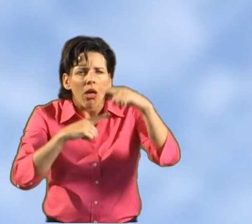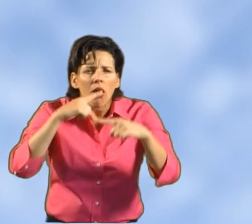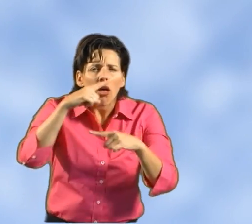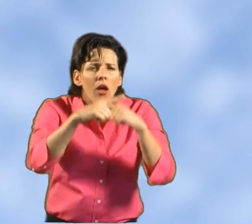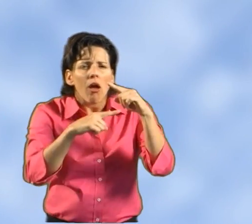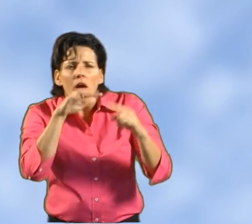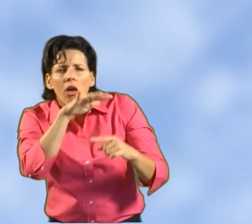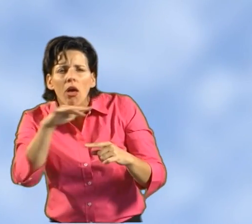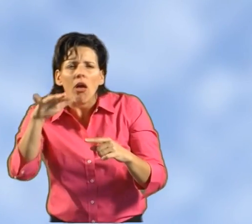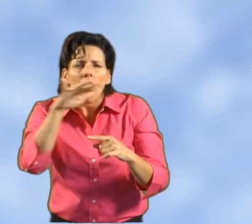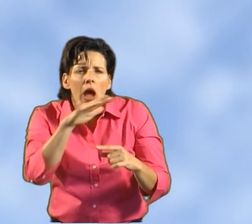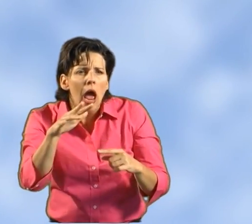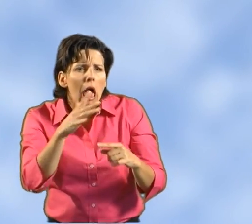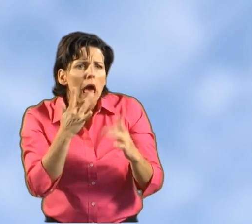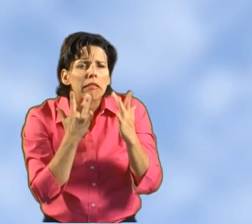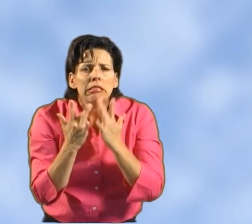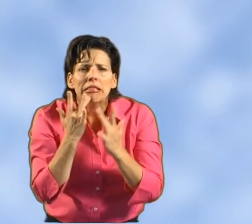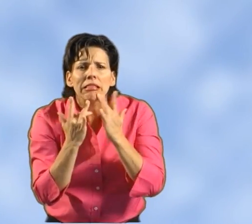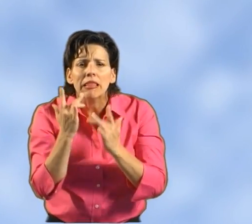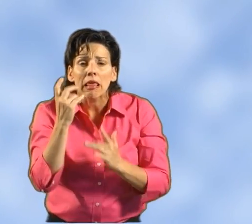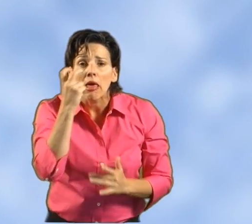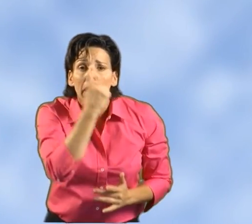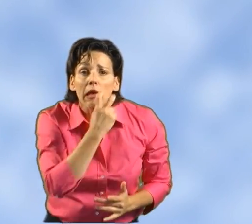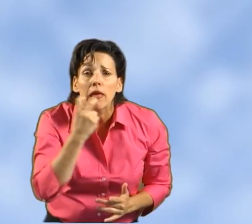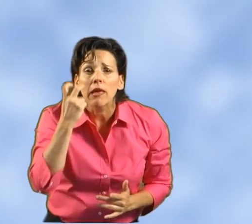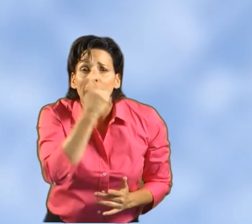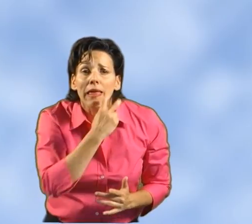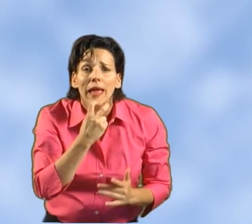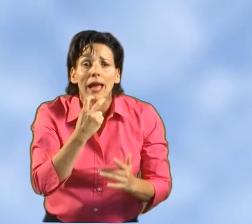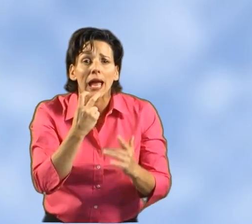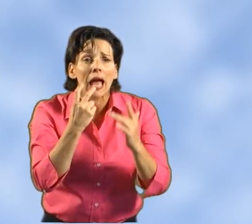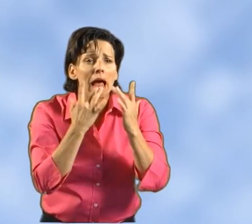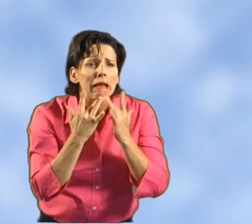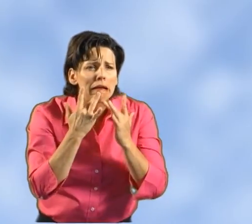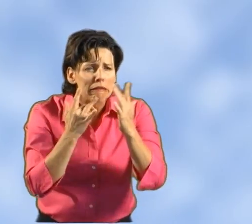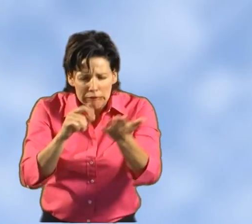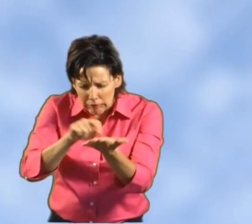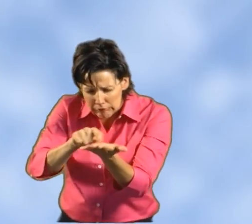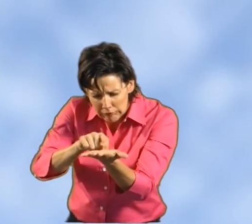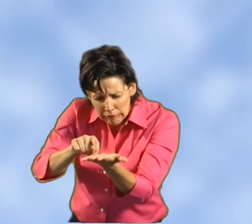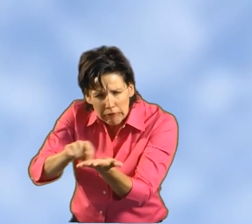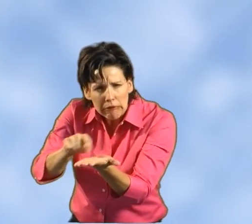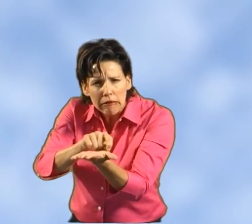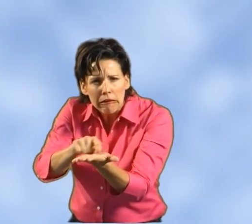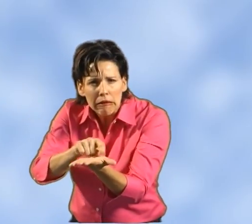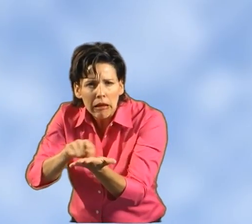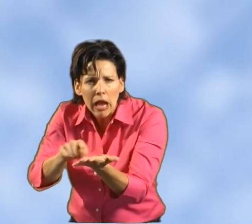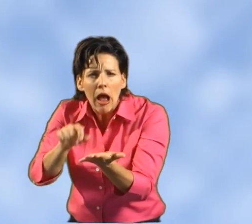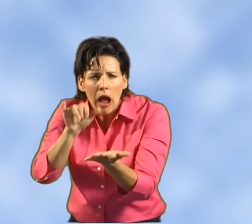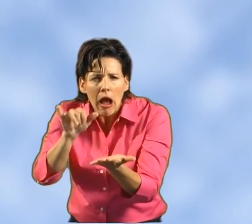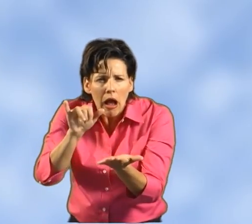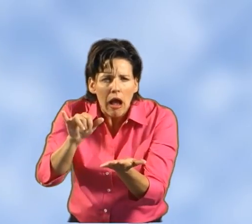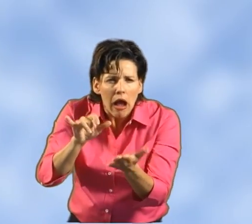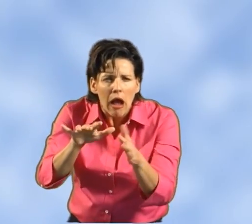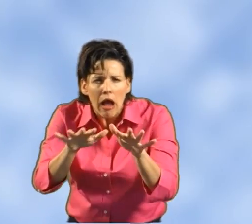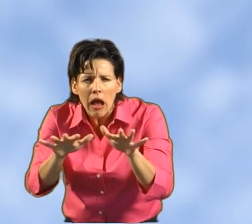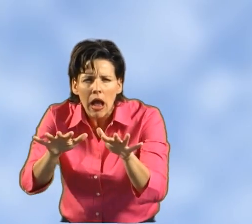Because they are not professional interpreters, and you may struggle to understand the very complicated medical